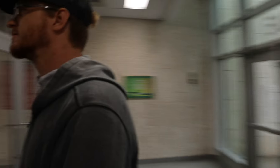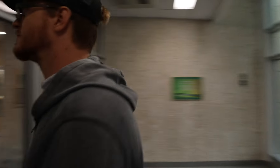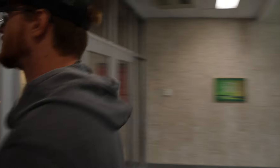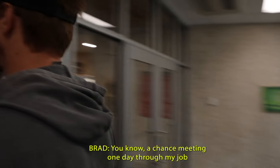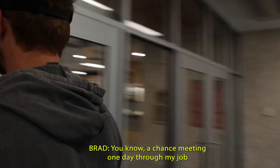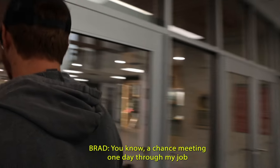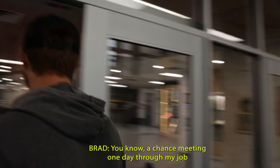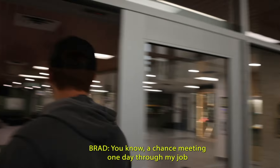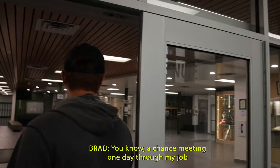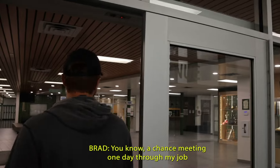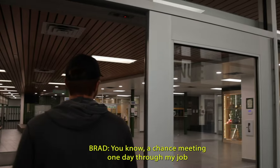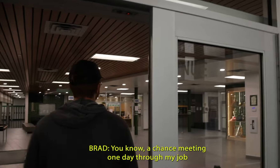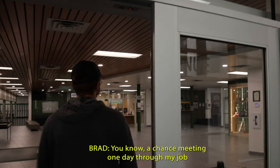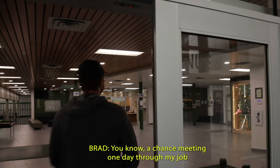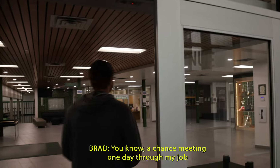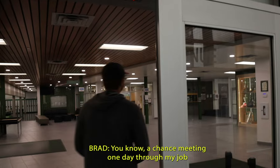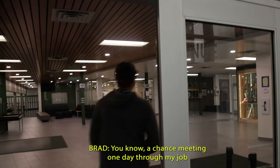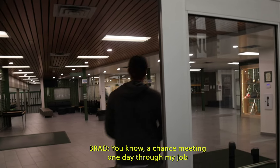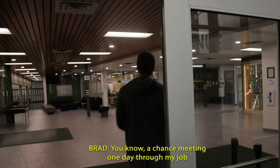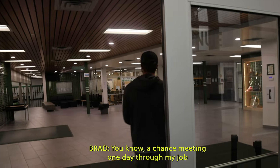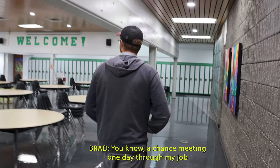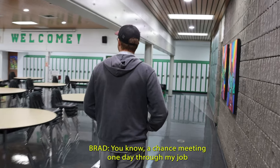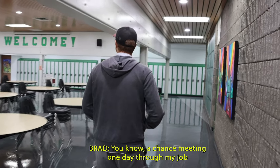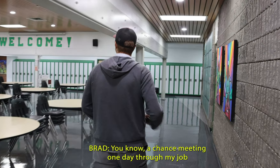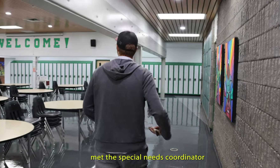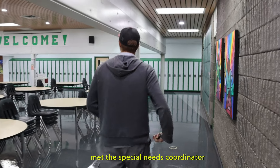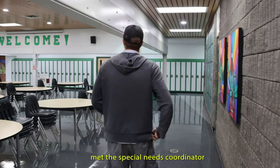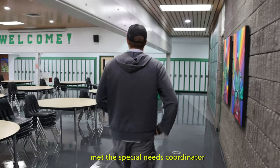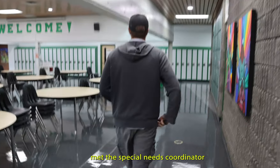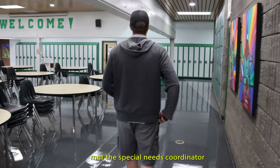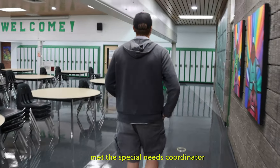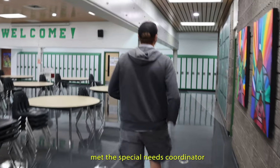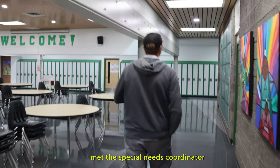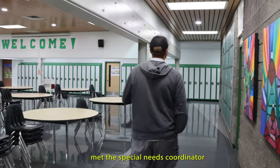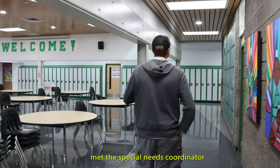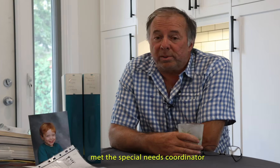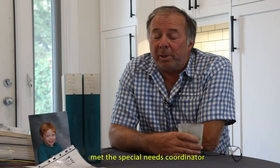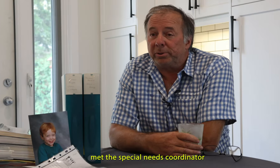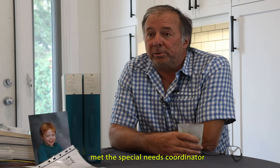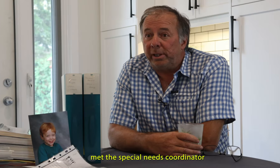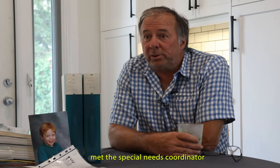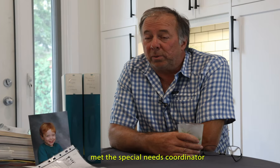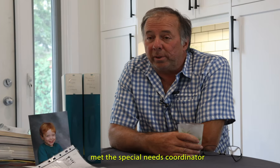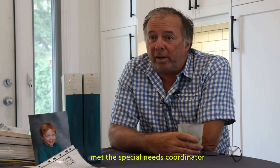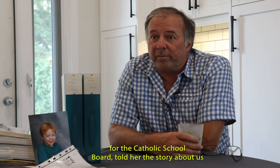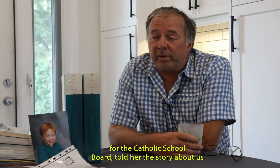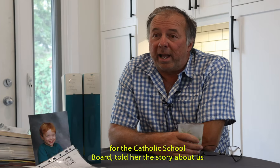You know, a chance meeting one day through my job, met the special needs coordinator for the